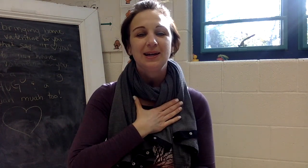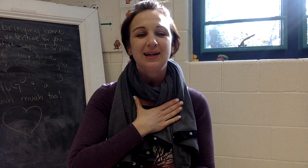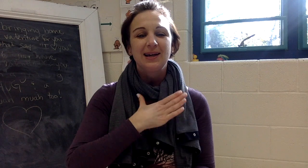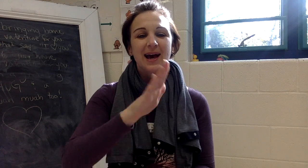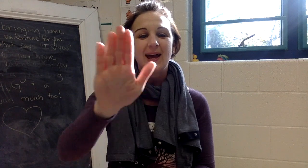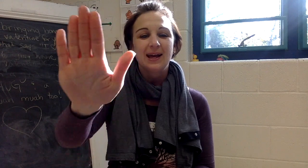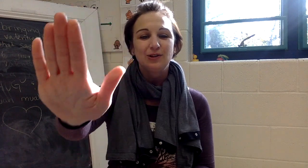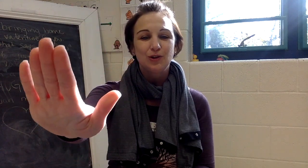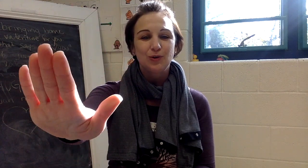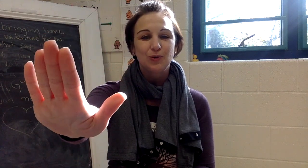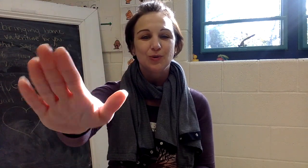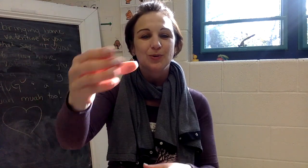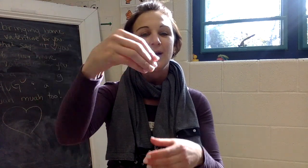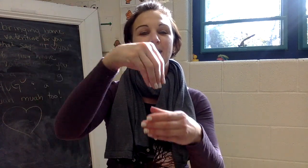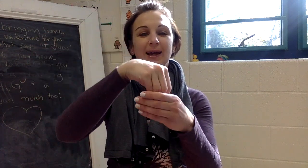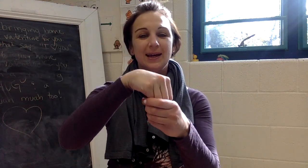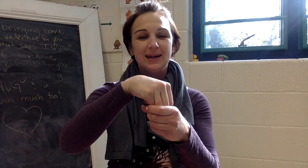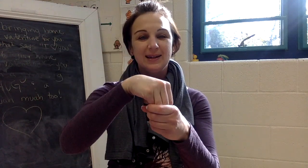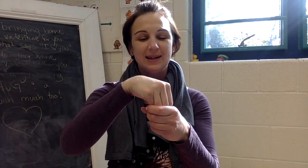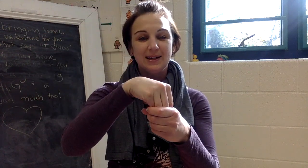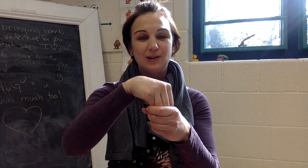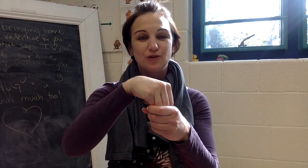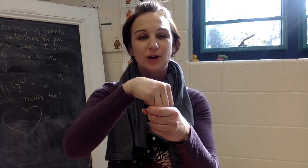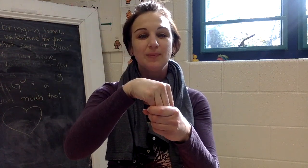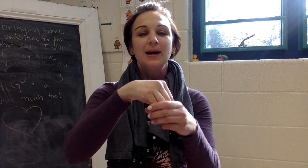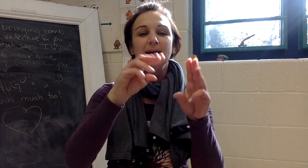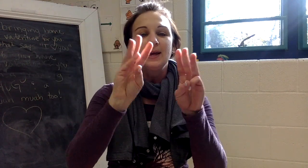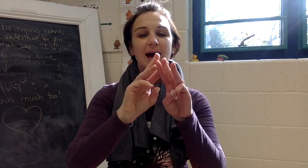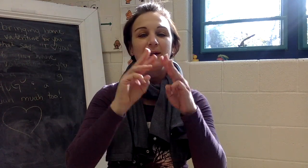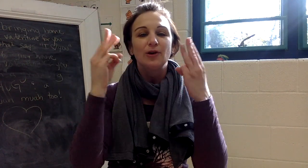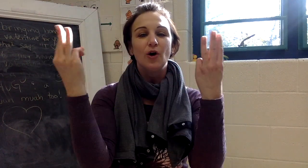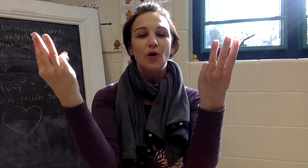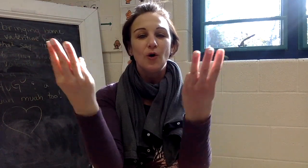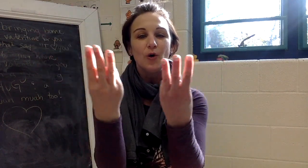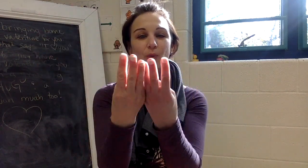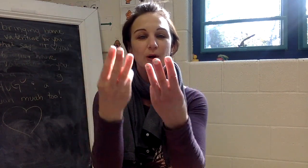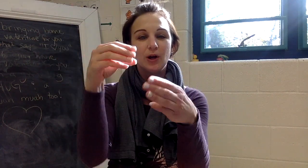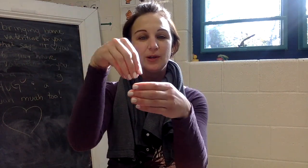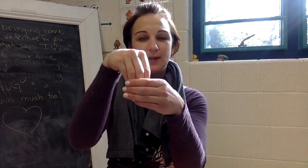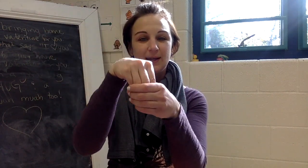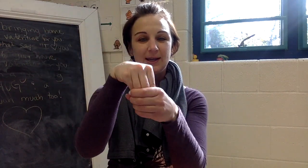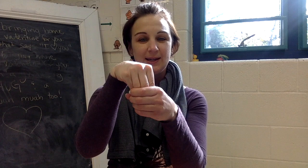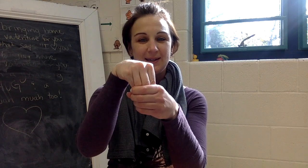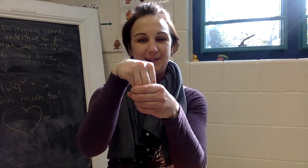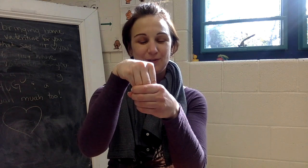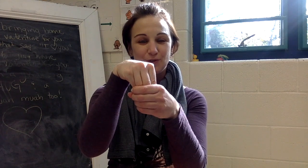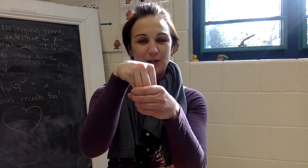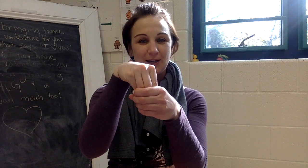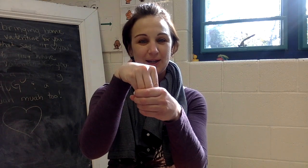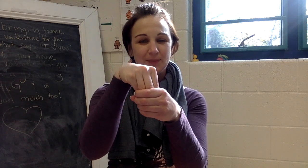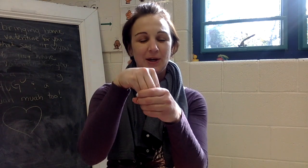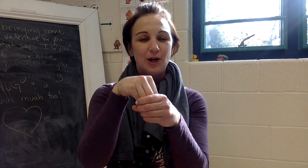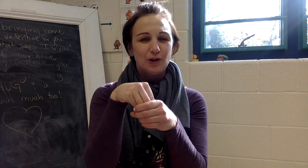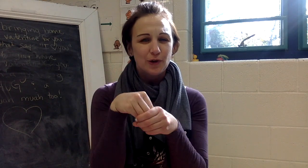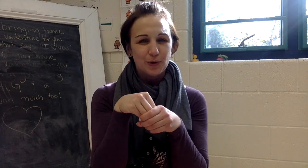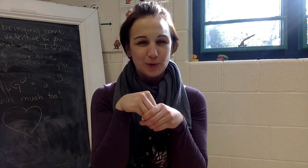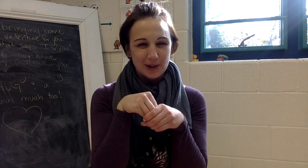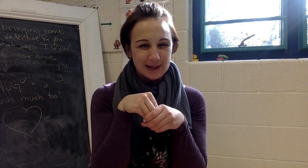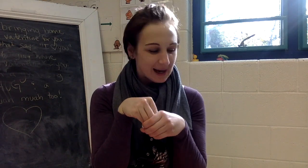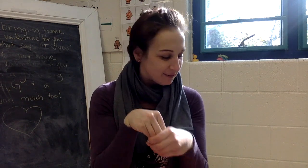and you. In his dream he had me whole world in his dream. So who did he have